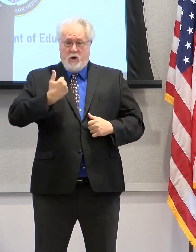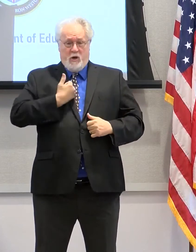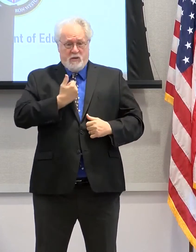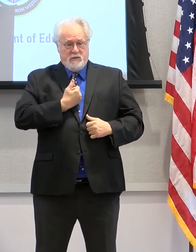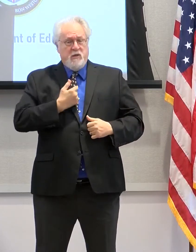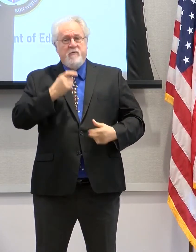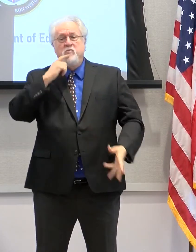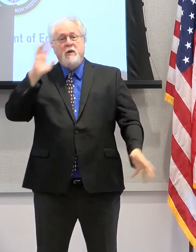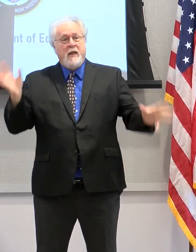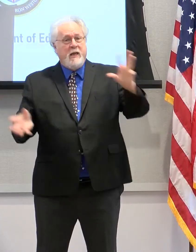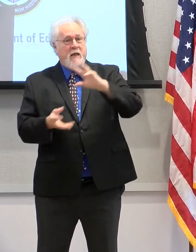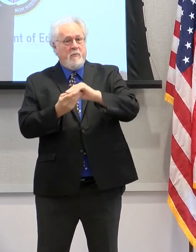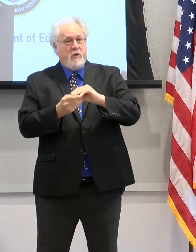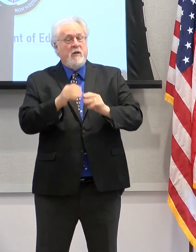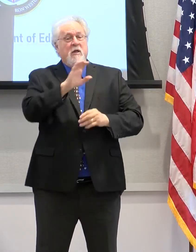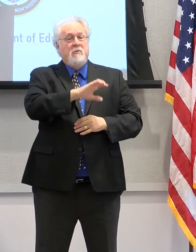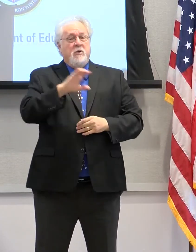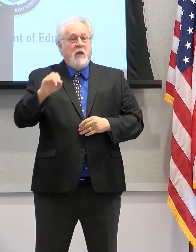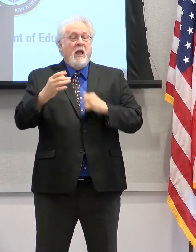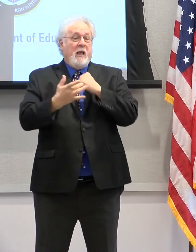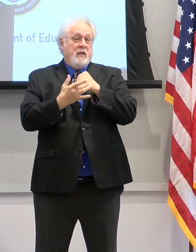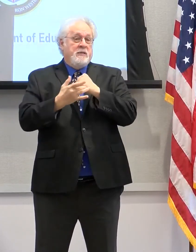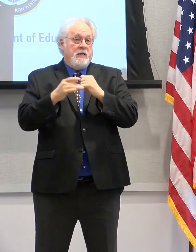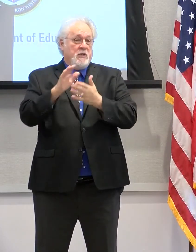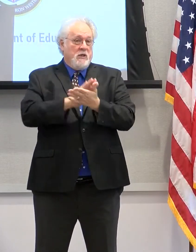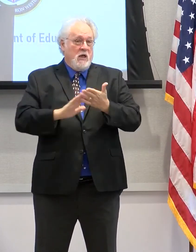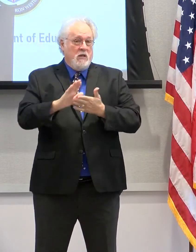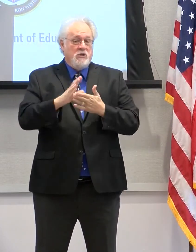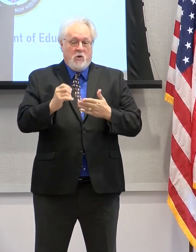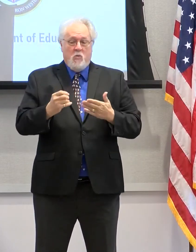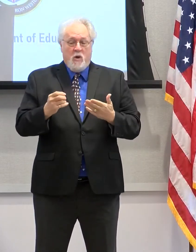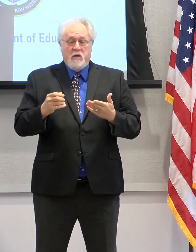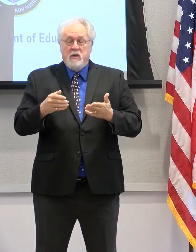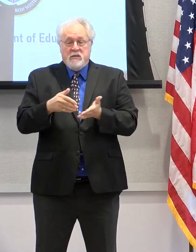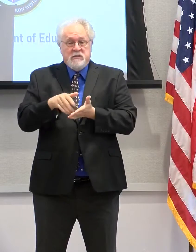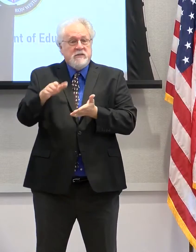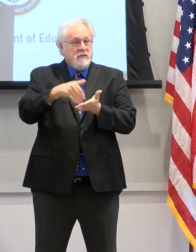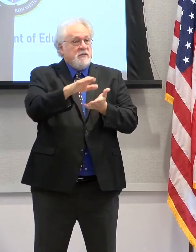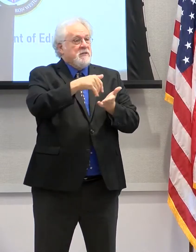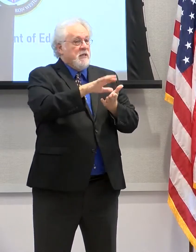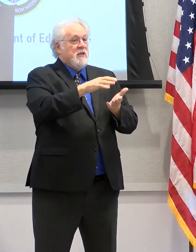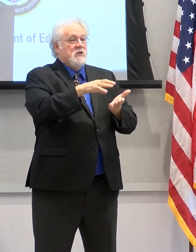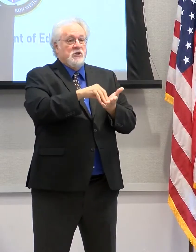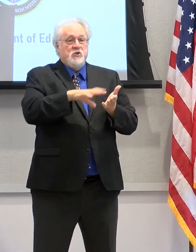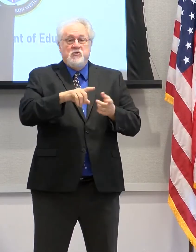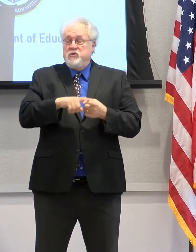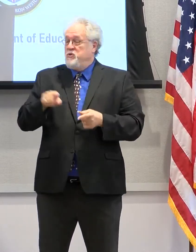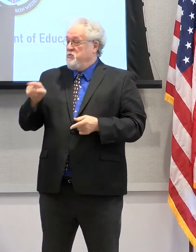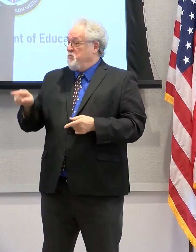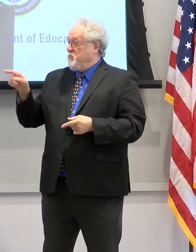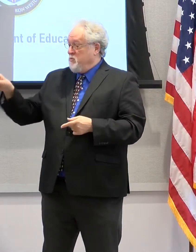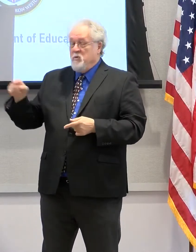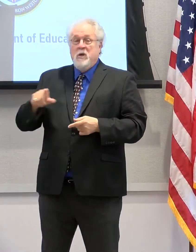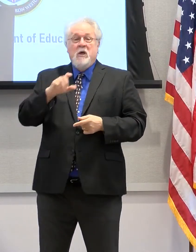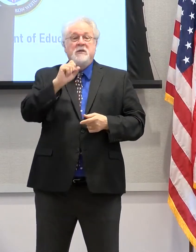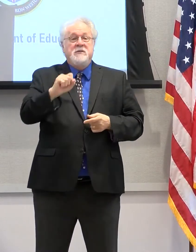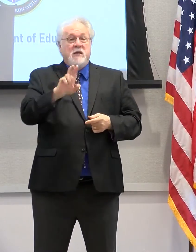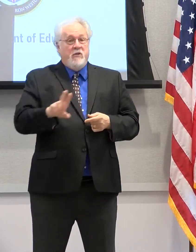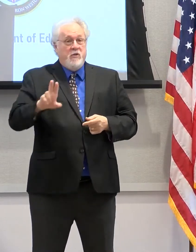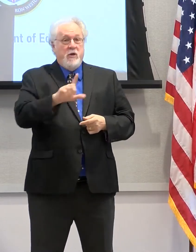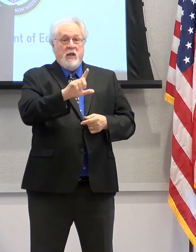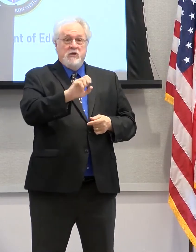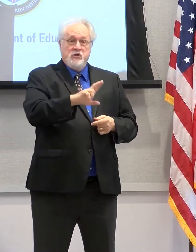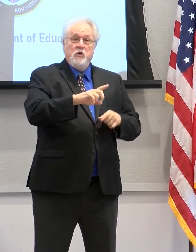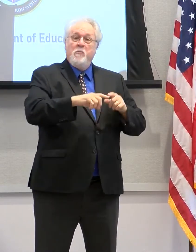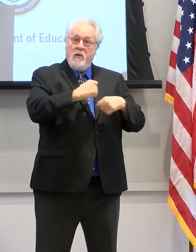a comprehensive community and technical college that we want to certainly send our students to those two gentlemen, to Southern and to LSU, but also